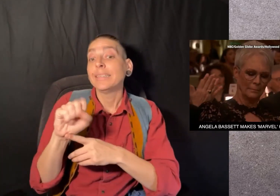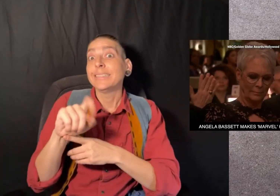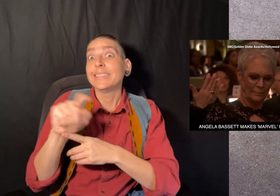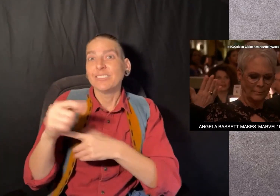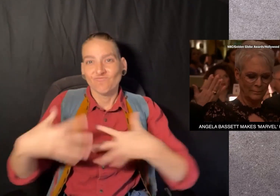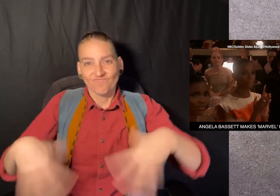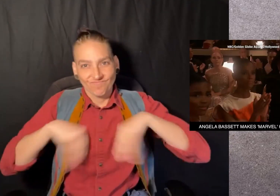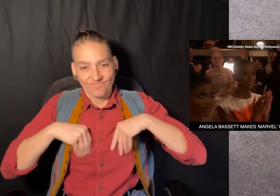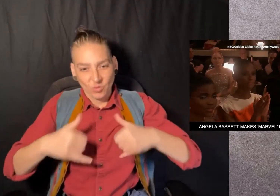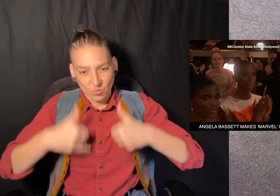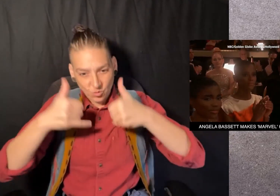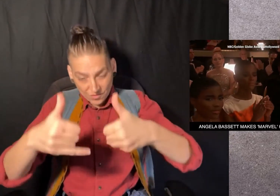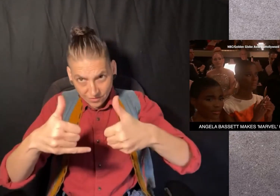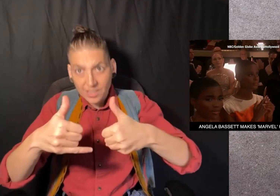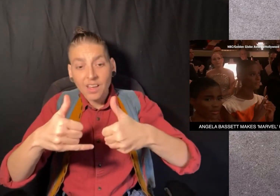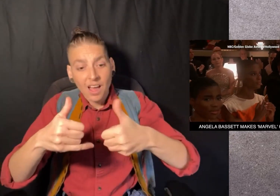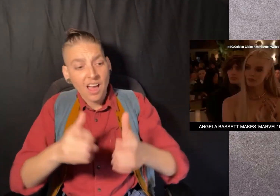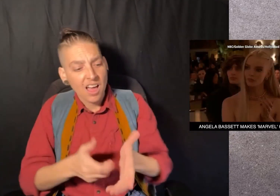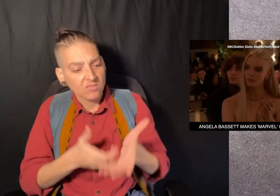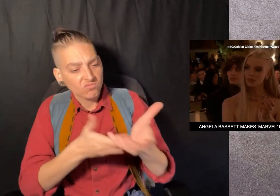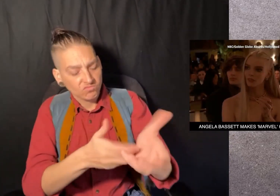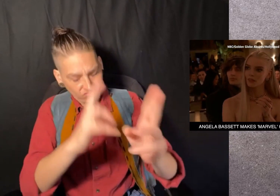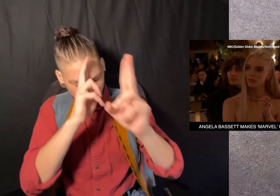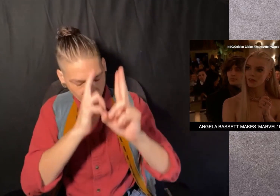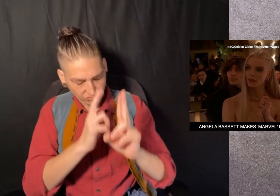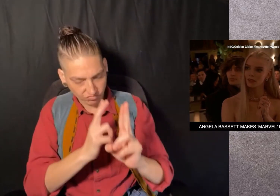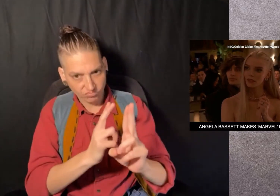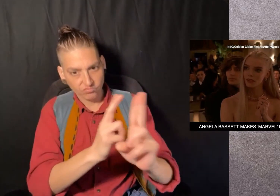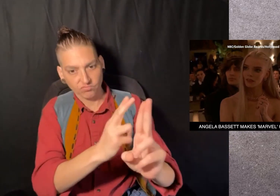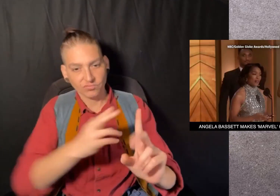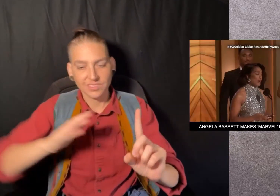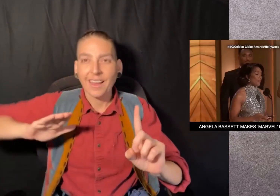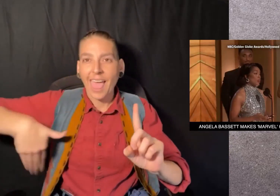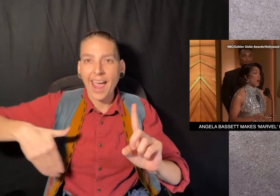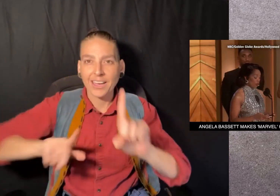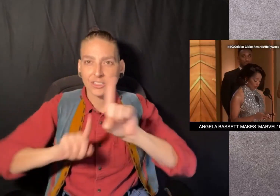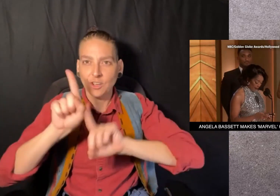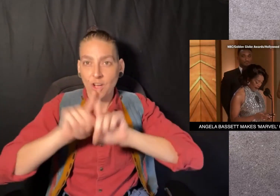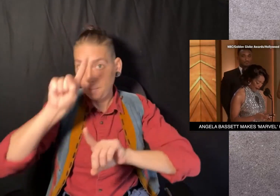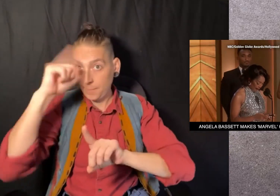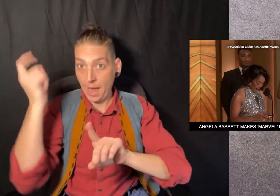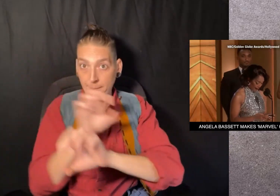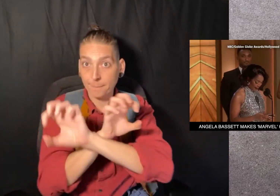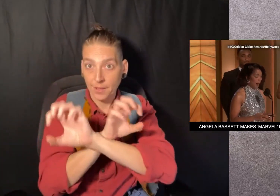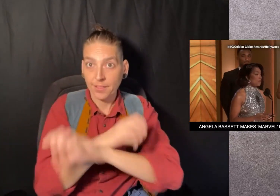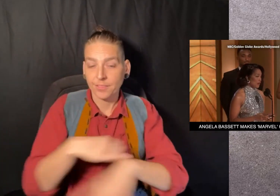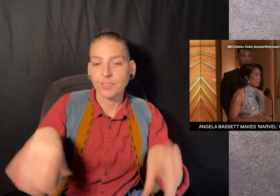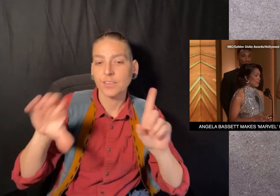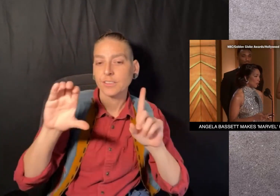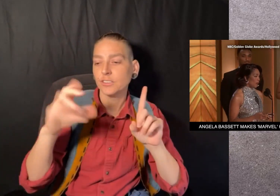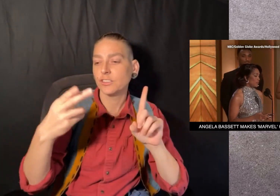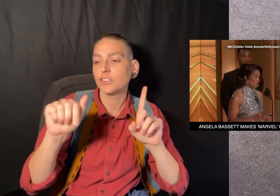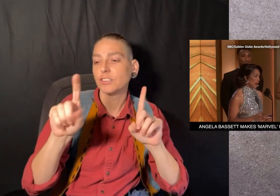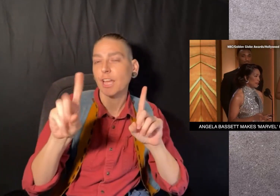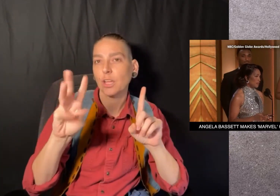She accepted the trophy by paying tribute to the late star of the first Black Panther film,